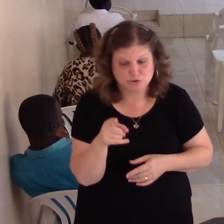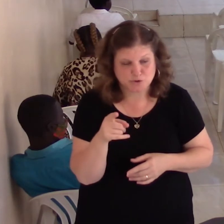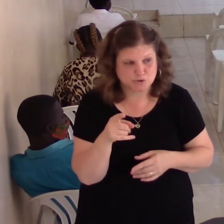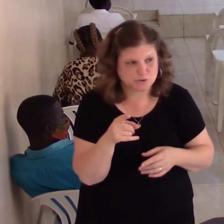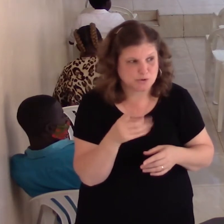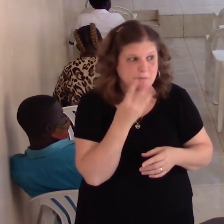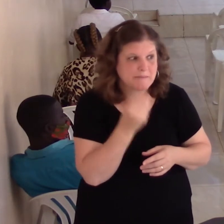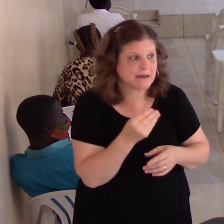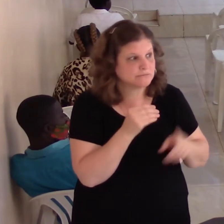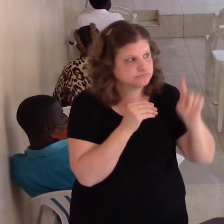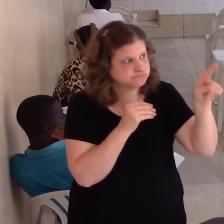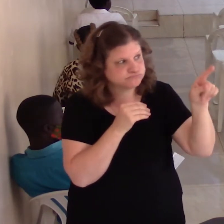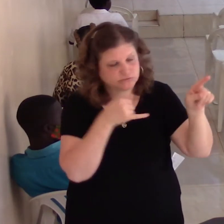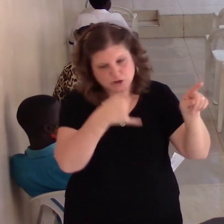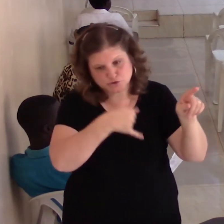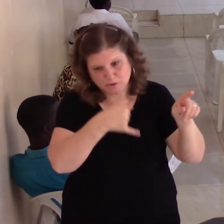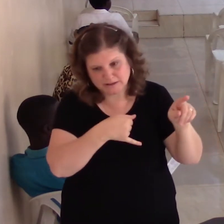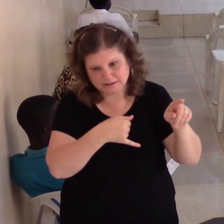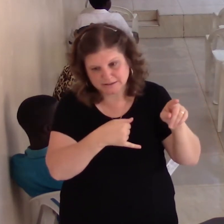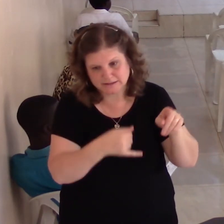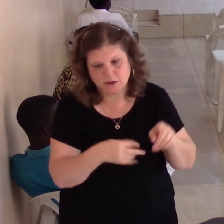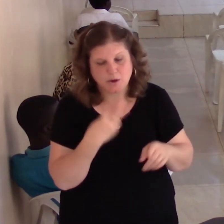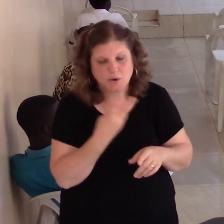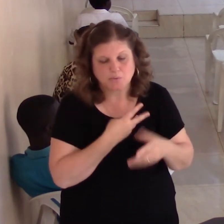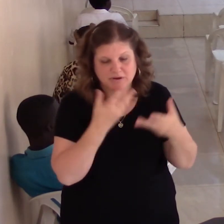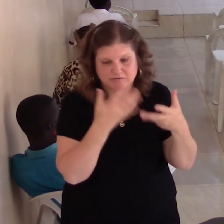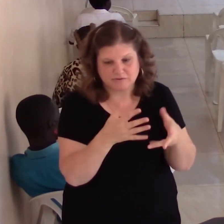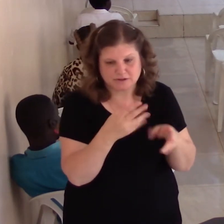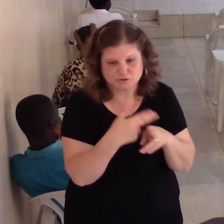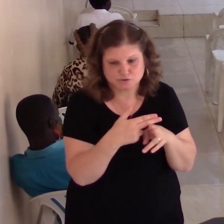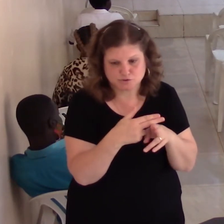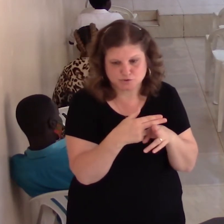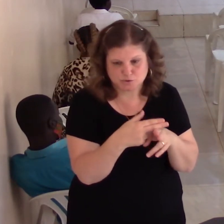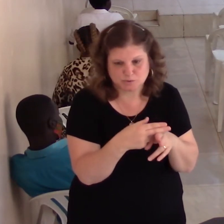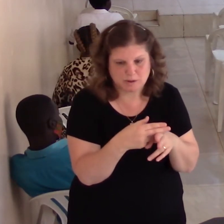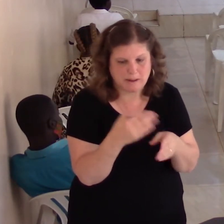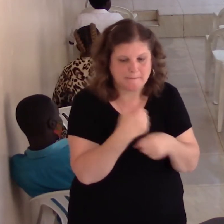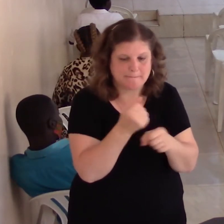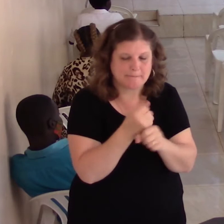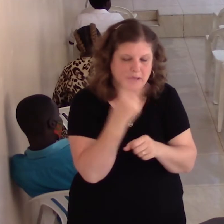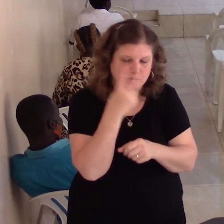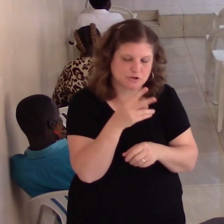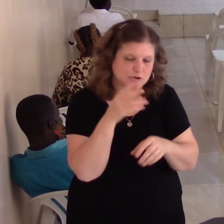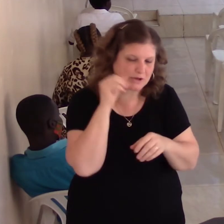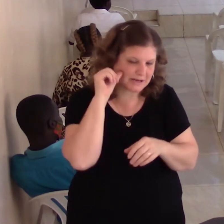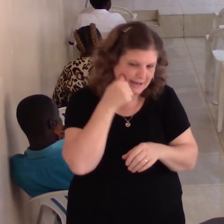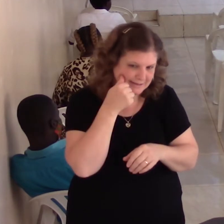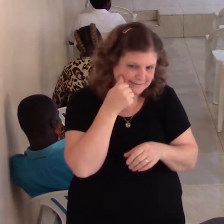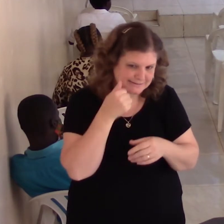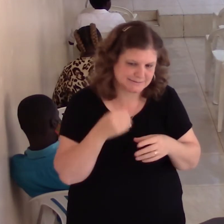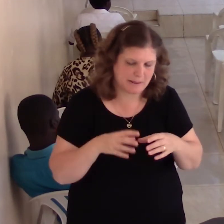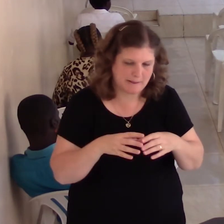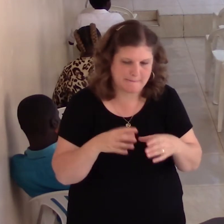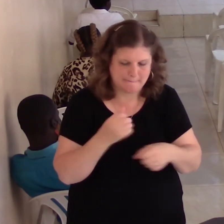it nice. Next week we shall have a six of those things also. And God is continuing to bless. But I know the struggles and compassion.